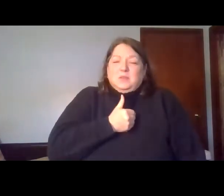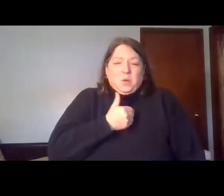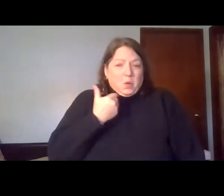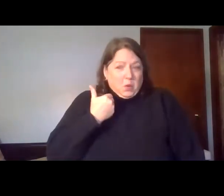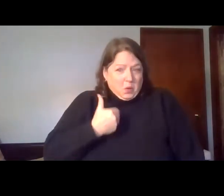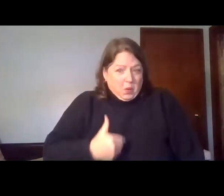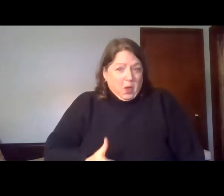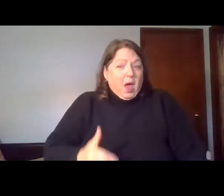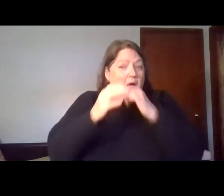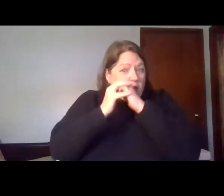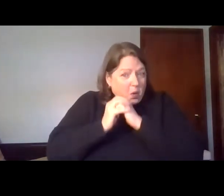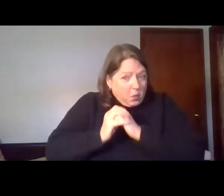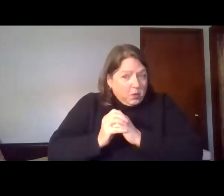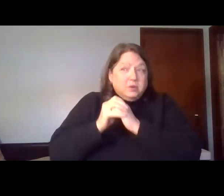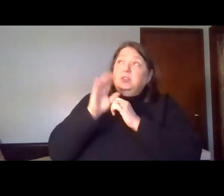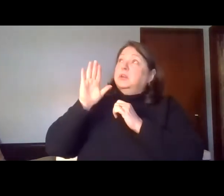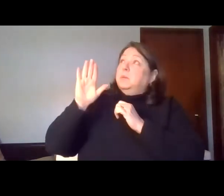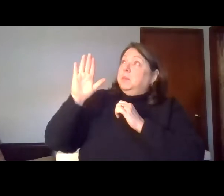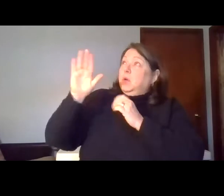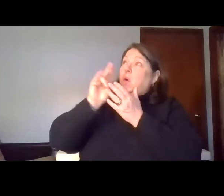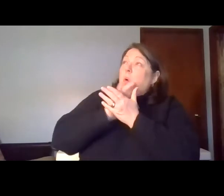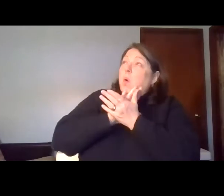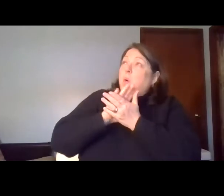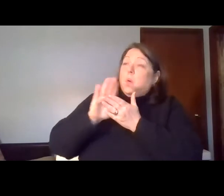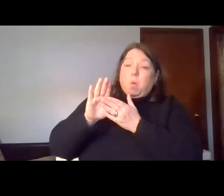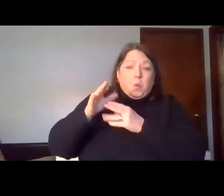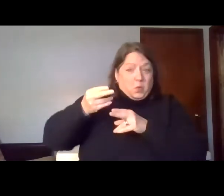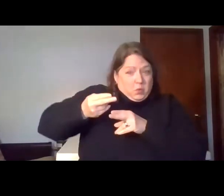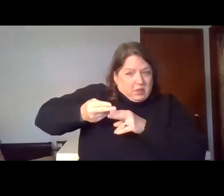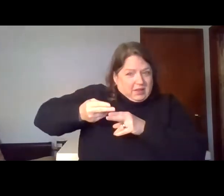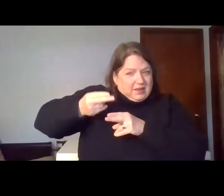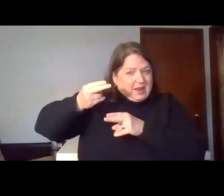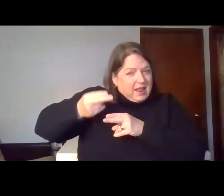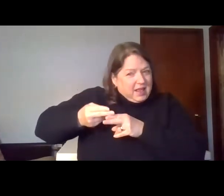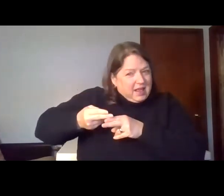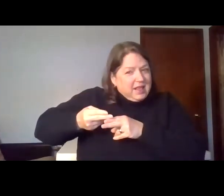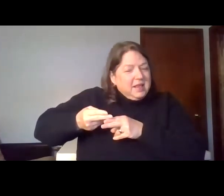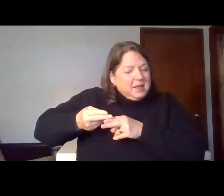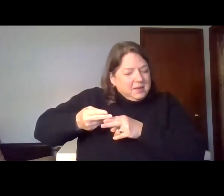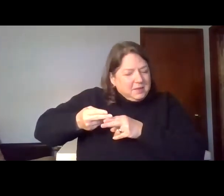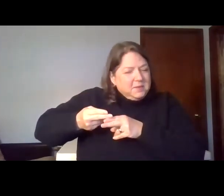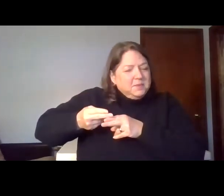soul, I'll worship your holy name.